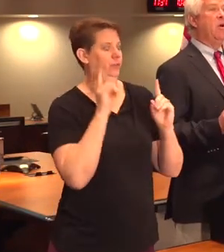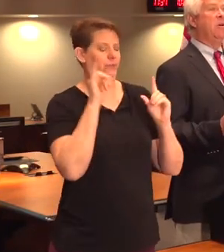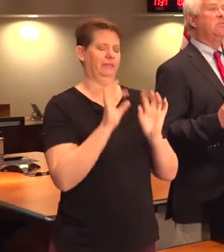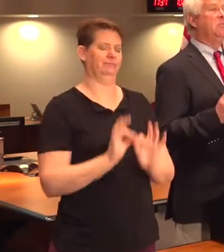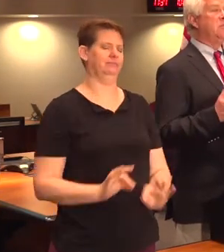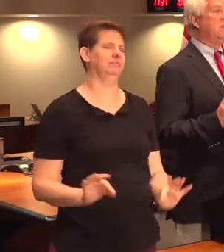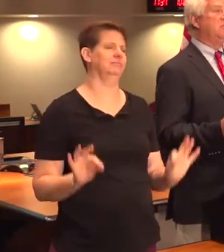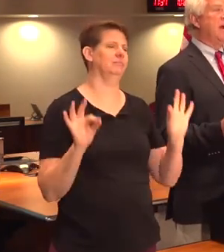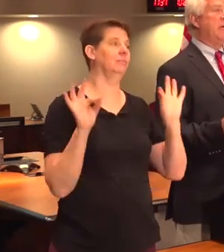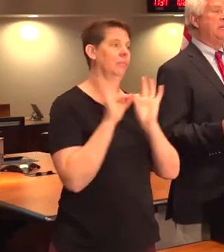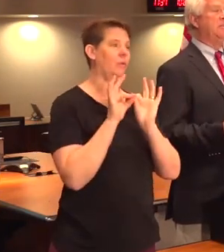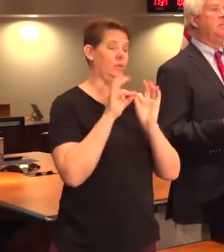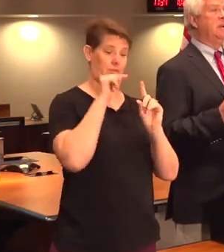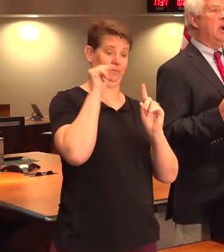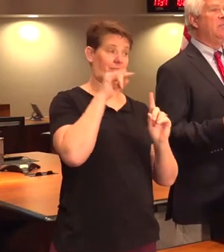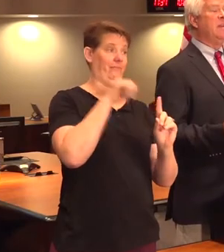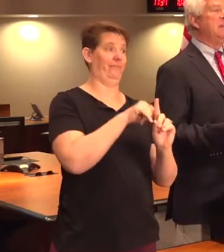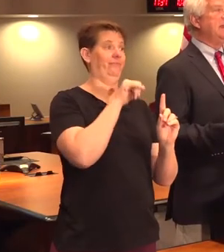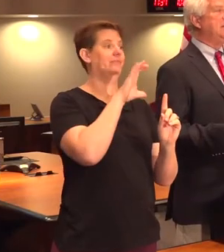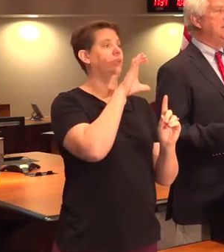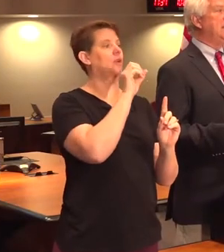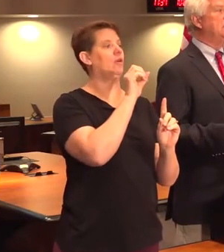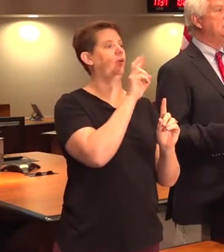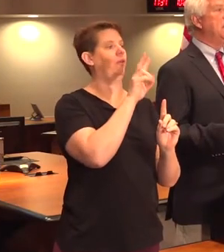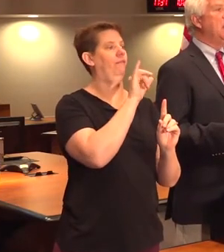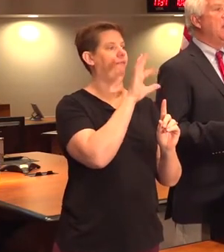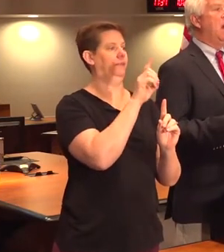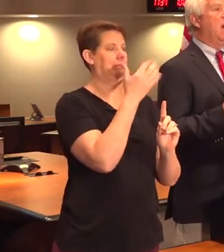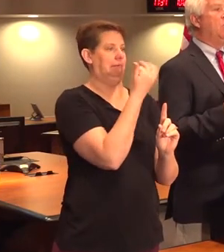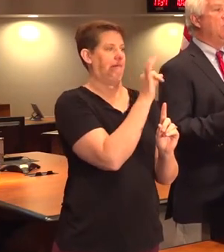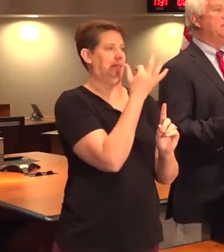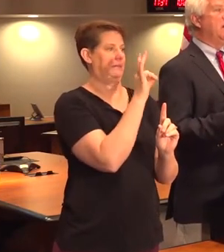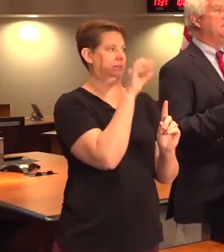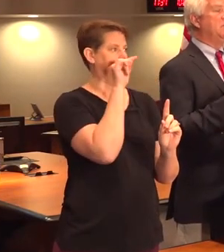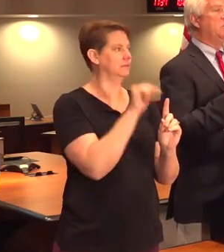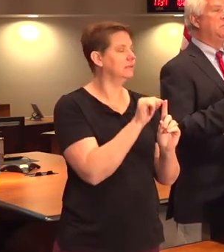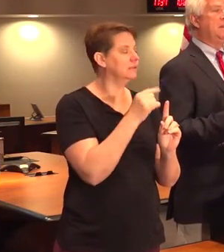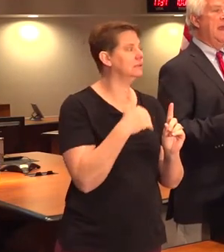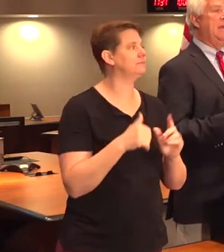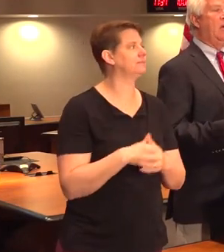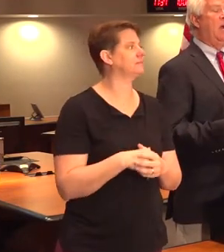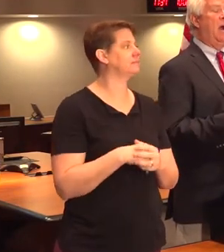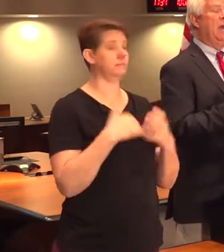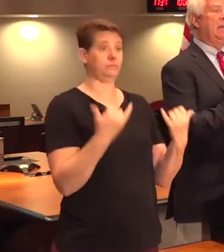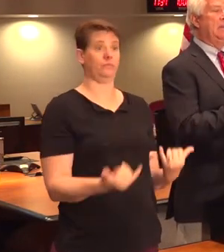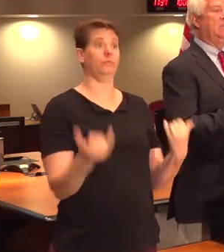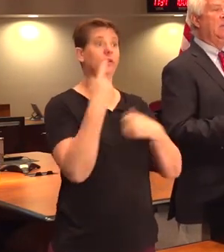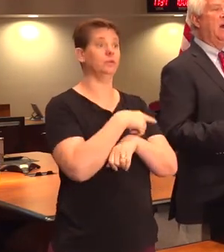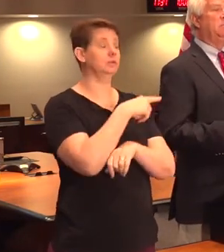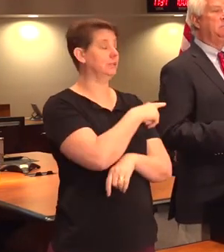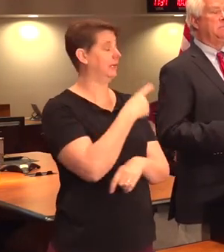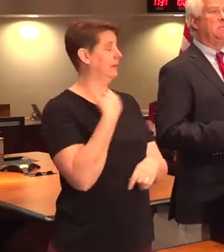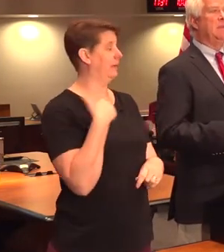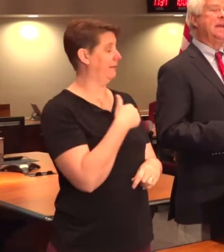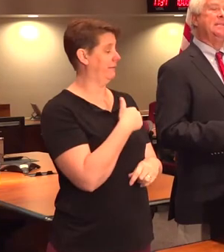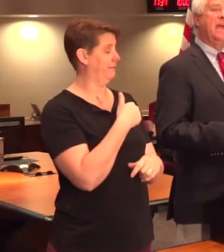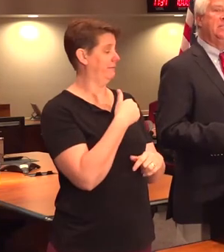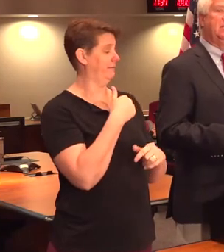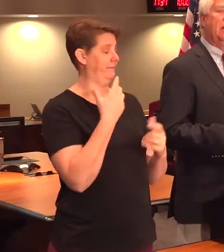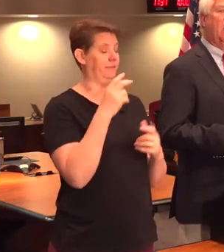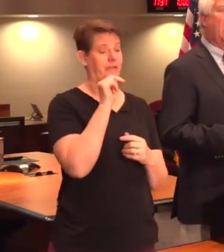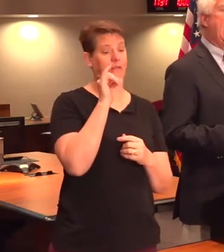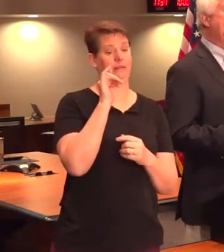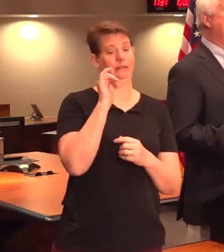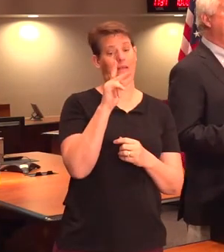with regards to this virus, the COVID-19. With us today is Nick